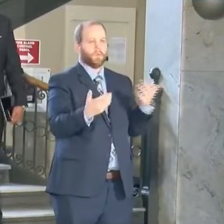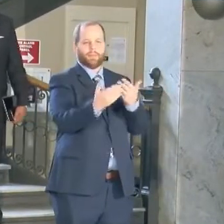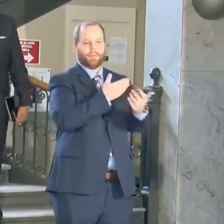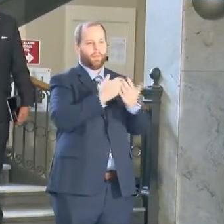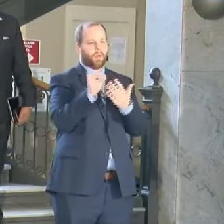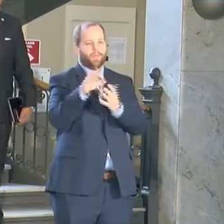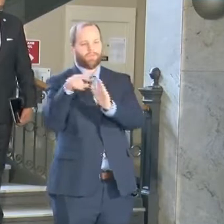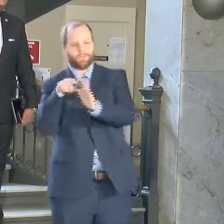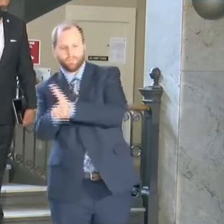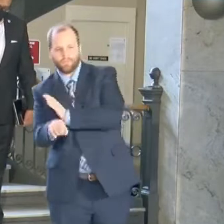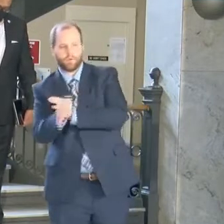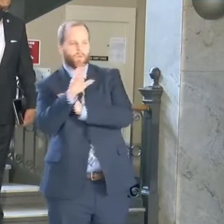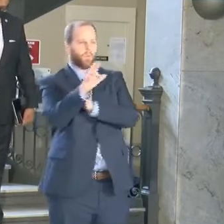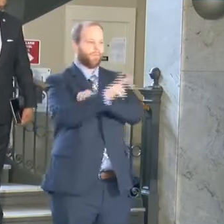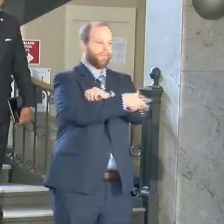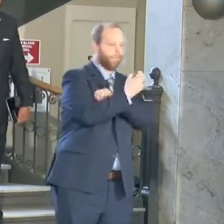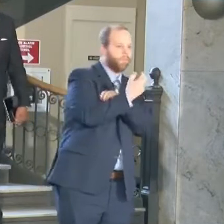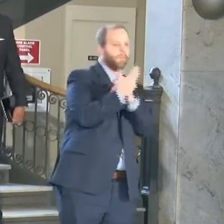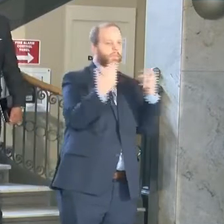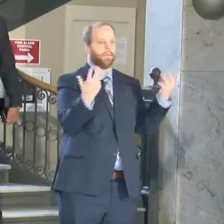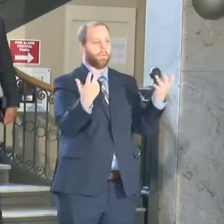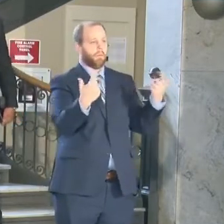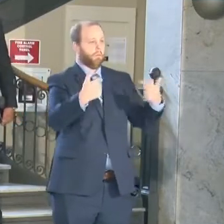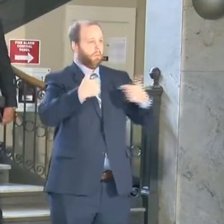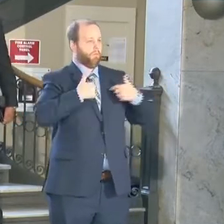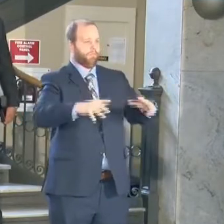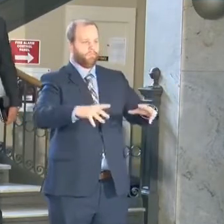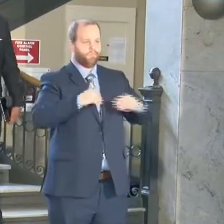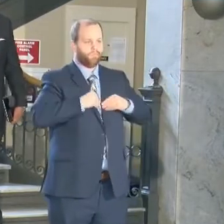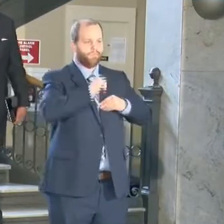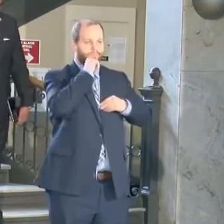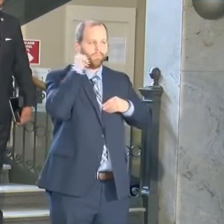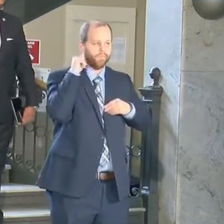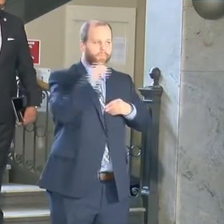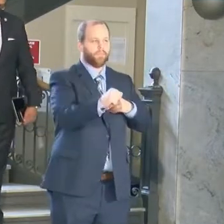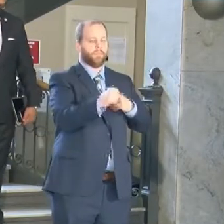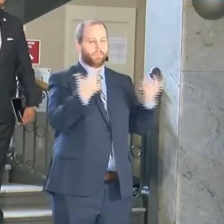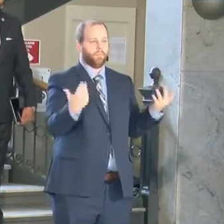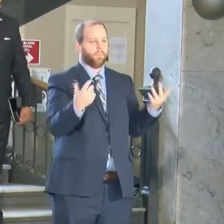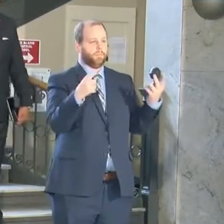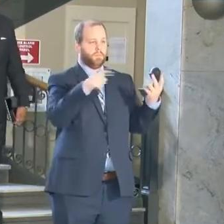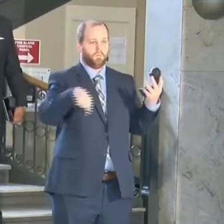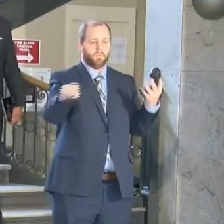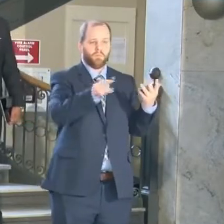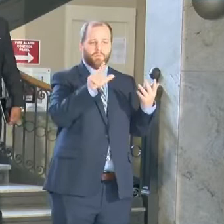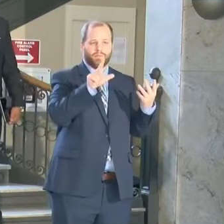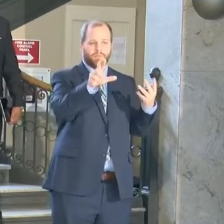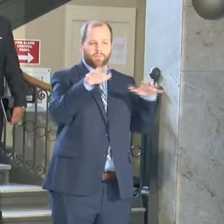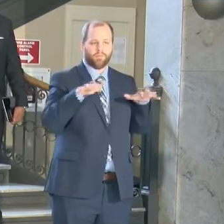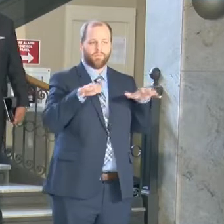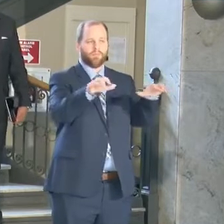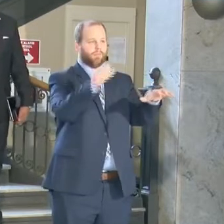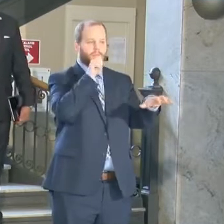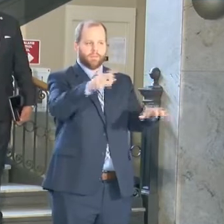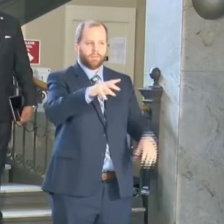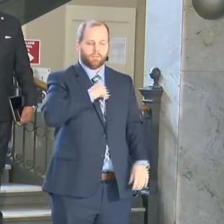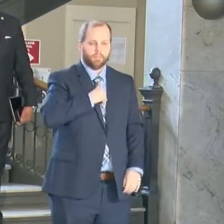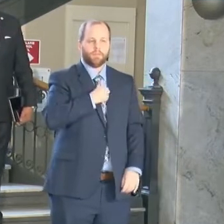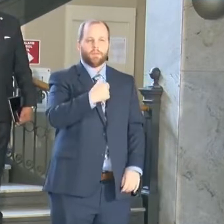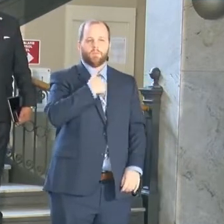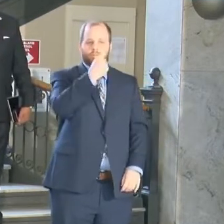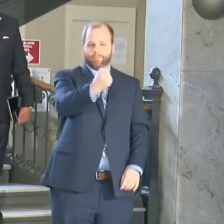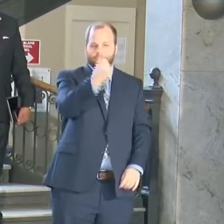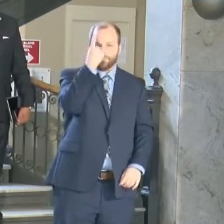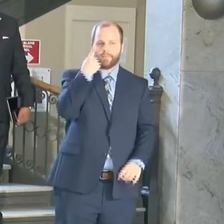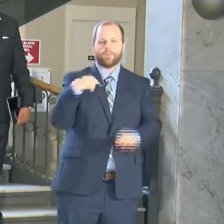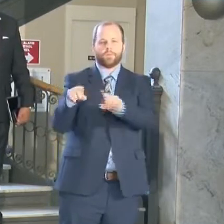for this administration. None of it is acceptable for the residents of the city of Little Rock. Uh, and we understand and want